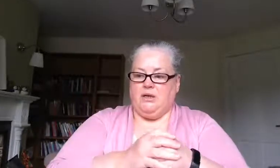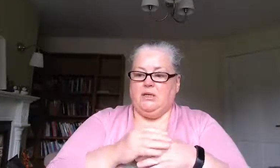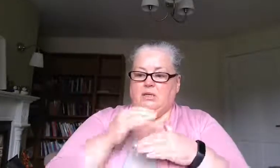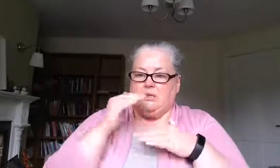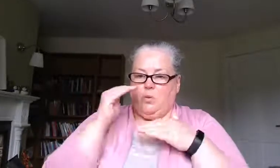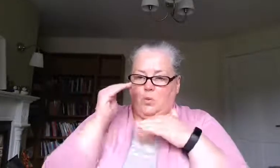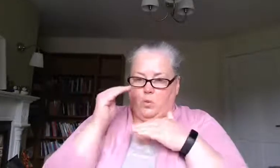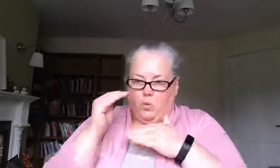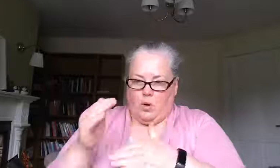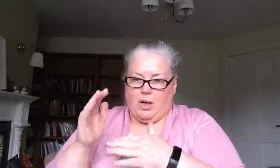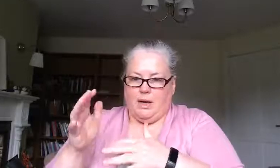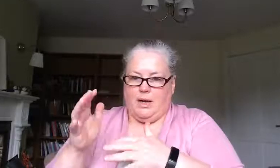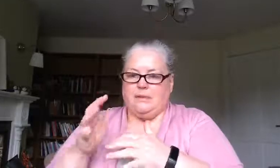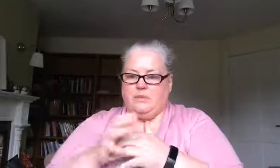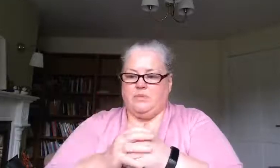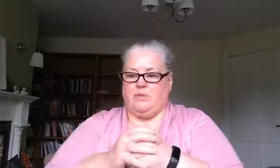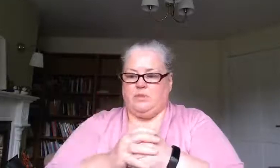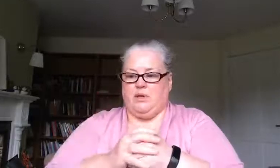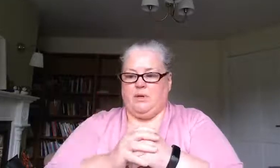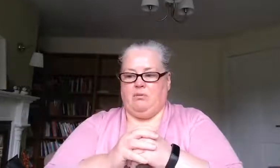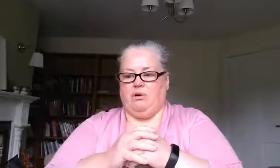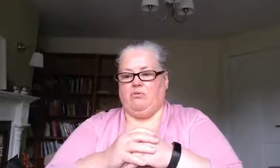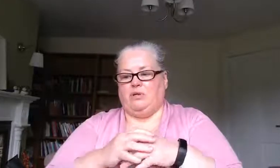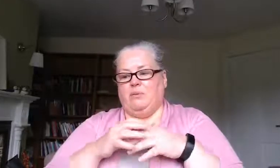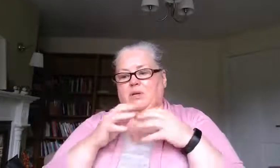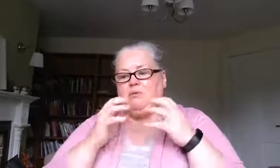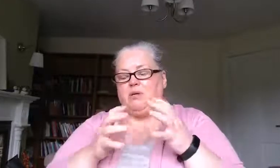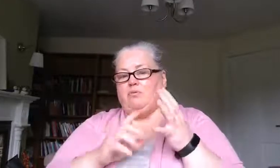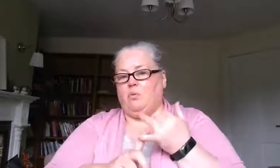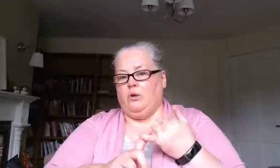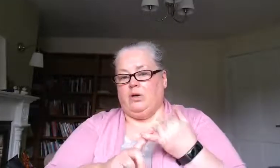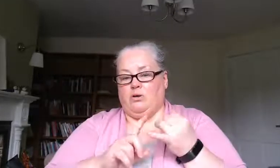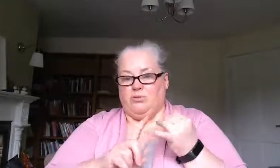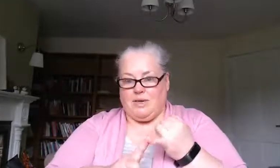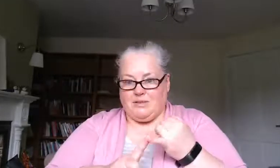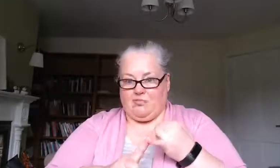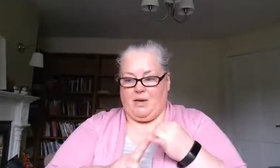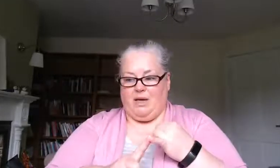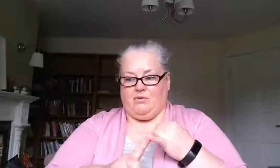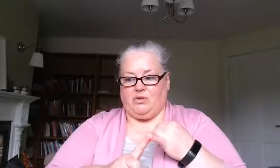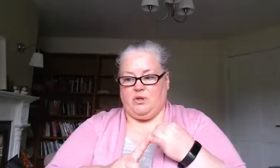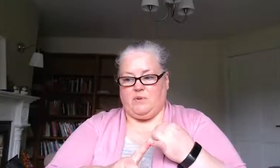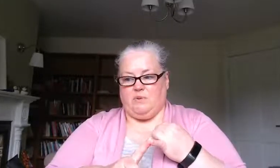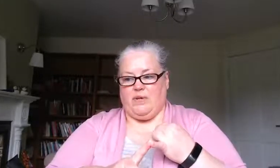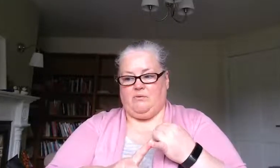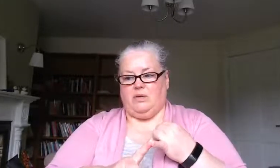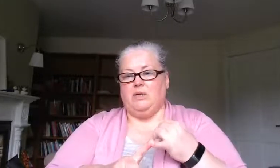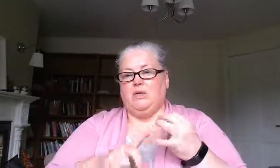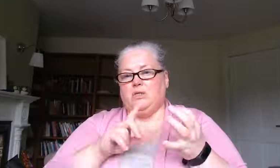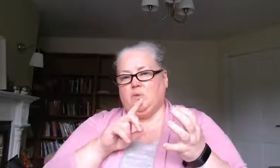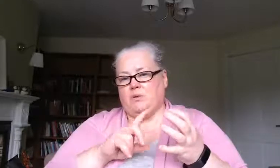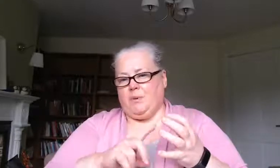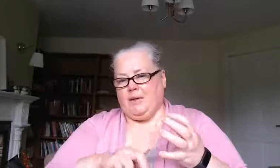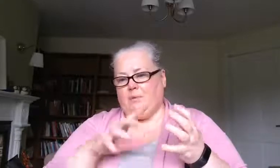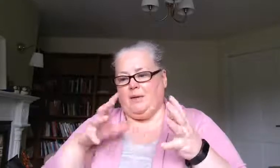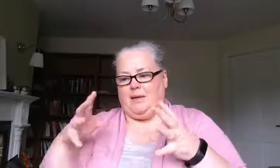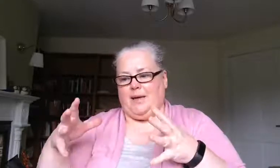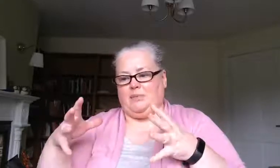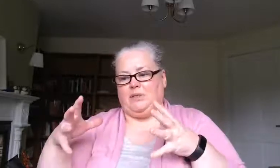so what kind of symptoms would they be looking for they'll be looking for one aggressive behavior types of behavior towards people and animals